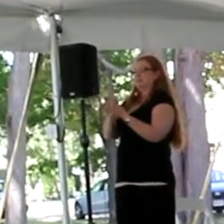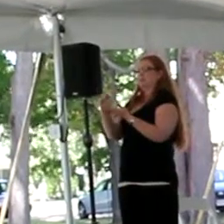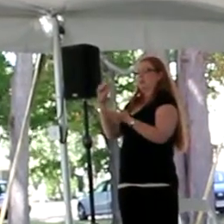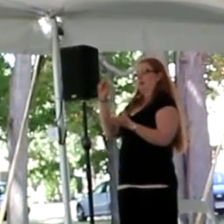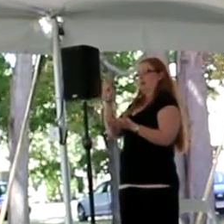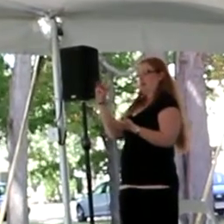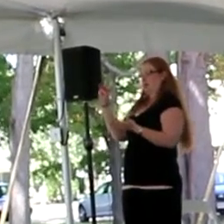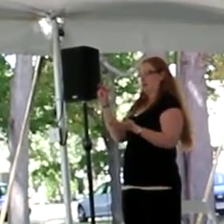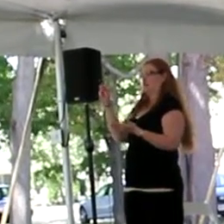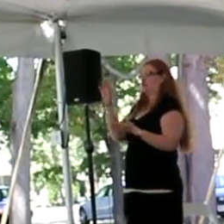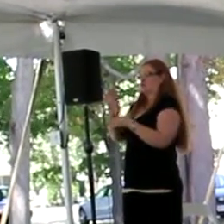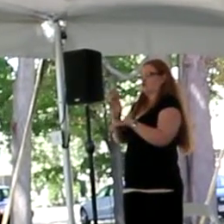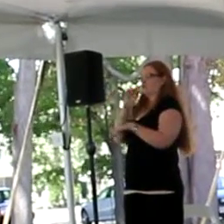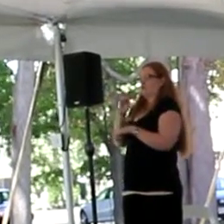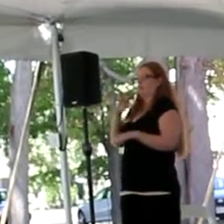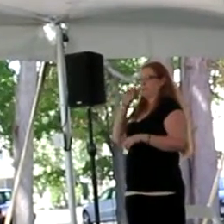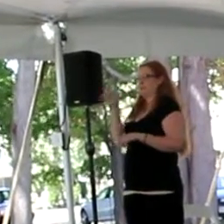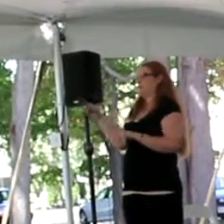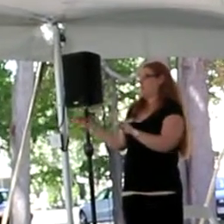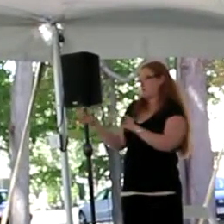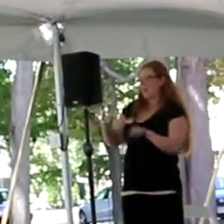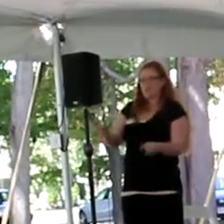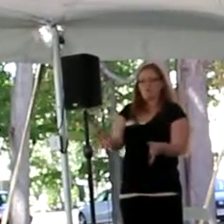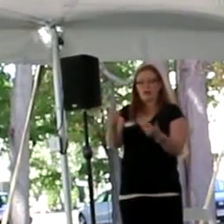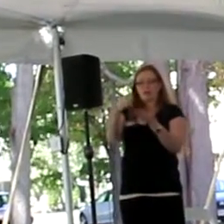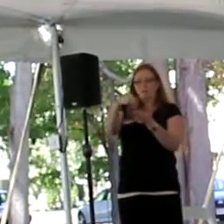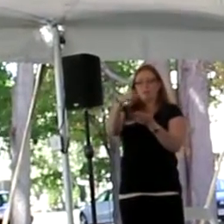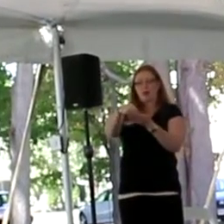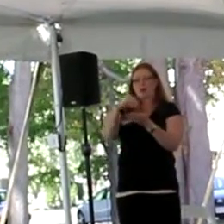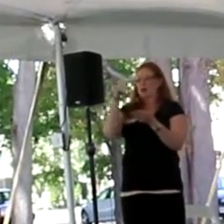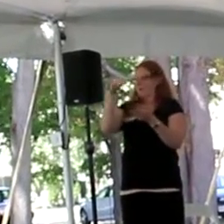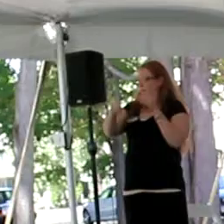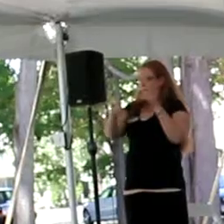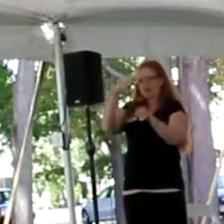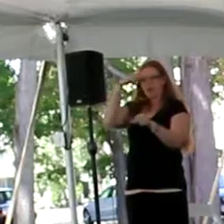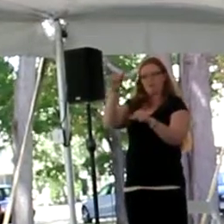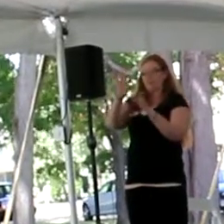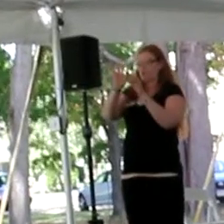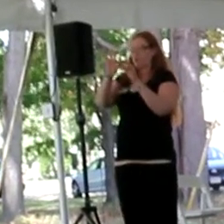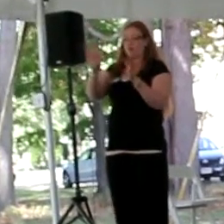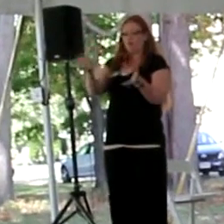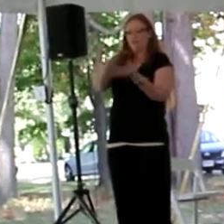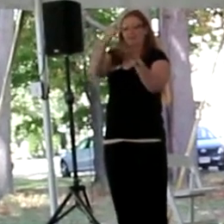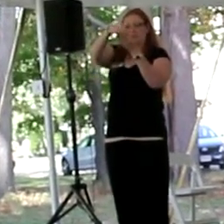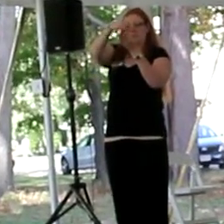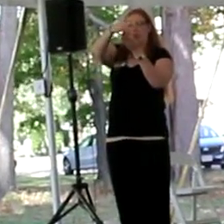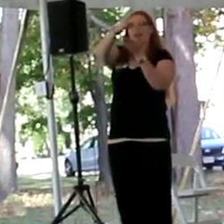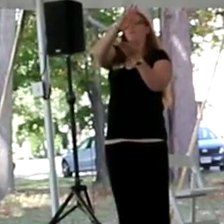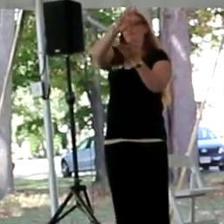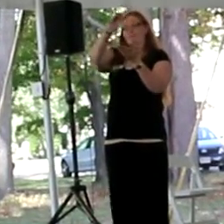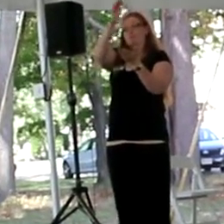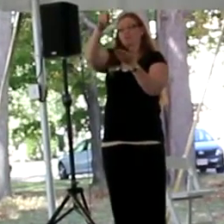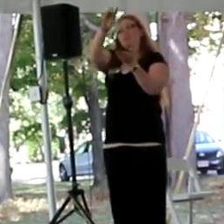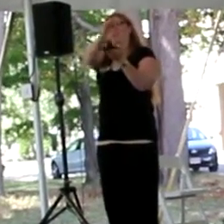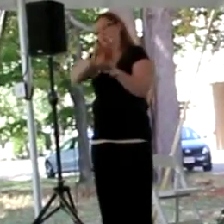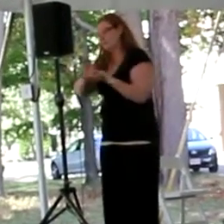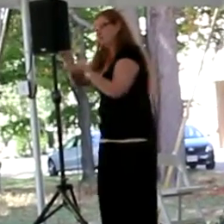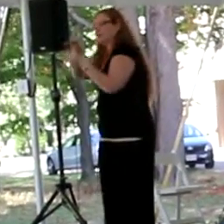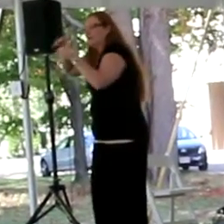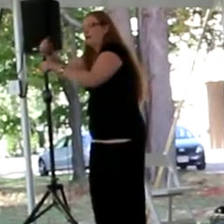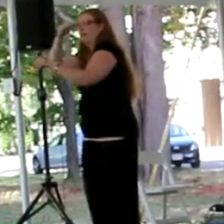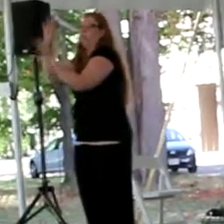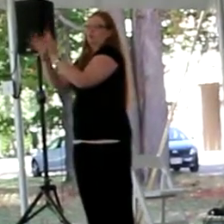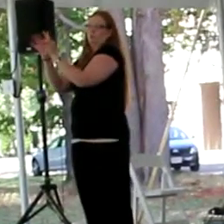they come and they raise money and they pay for all the interpretation services at their church. We have